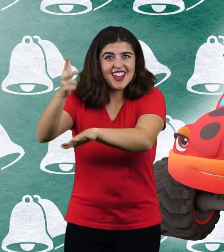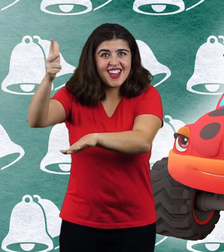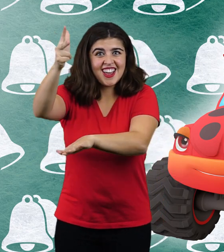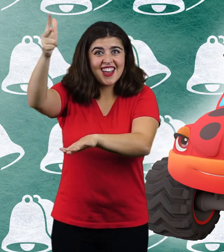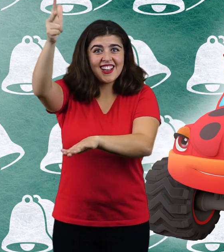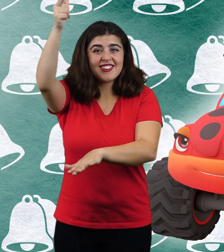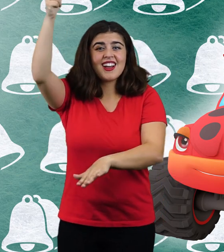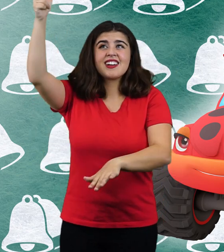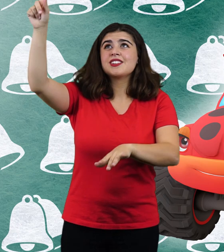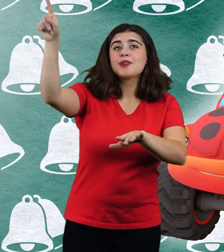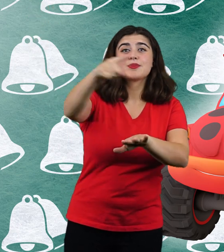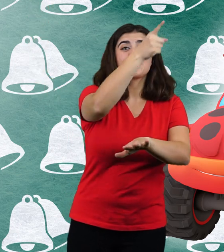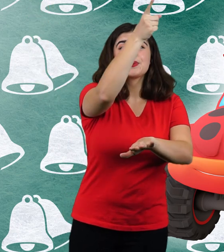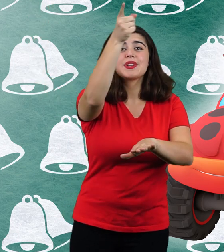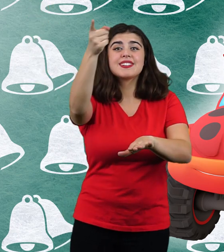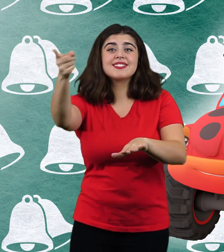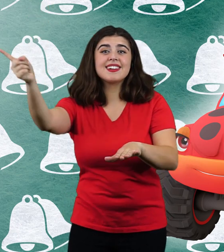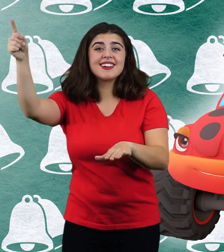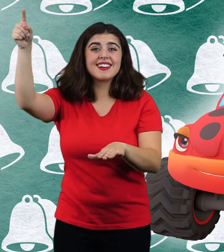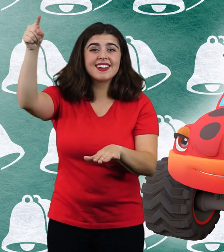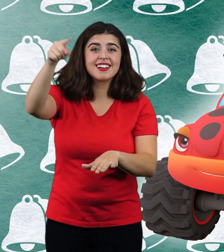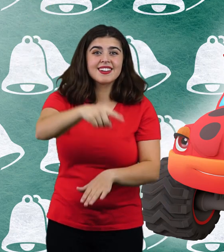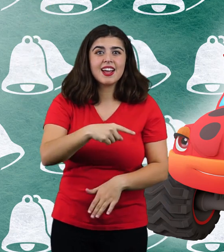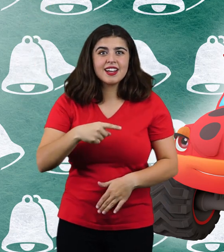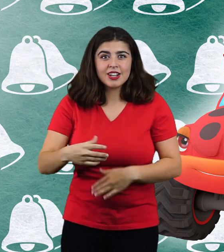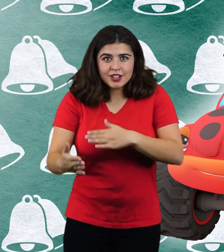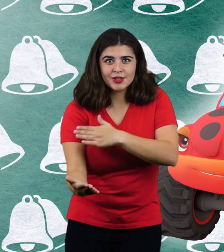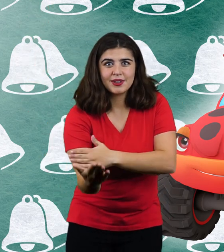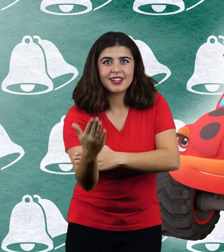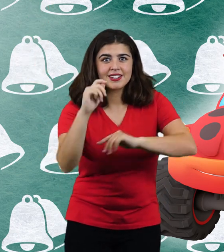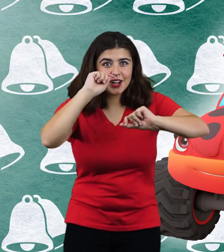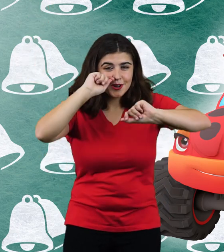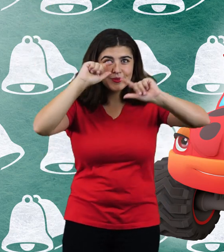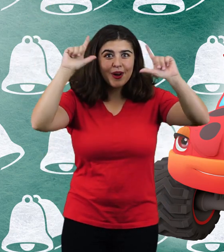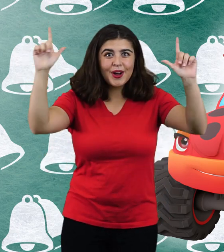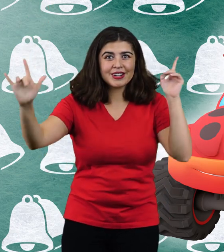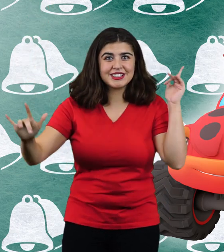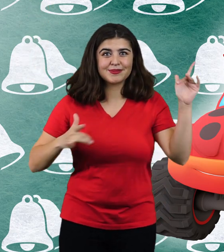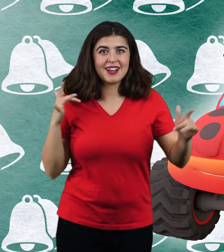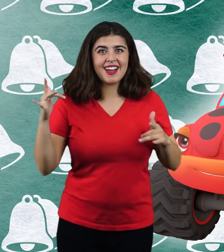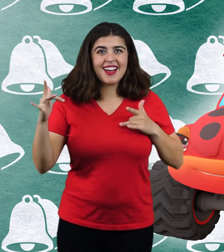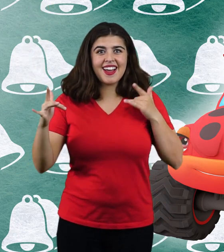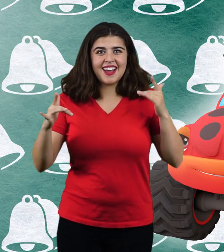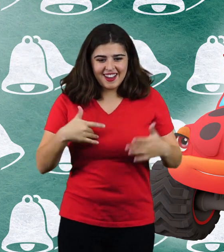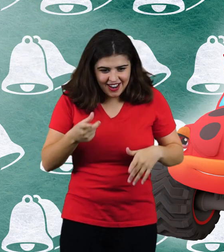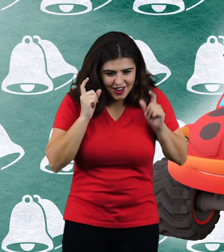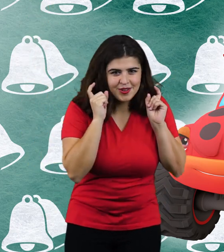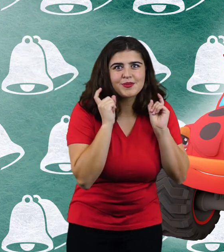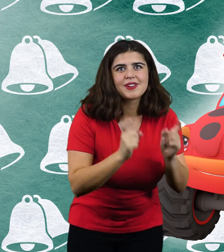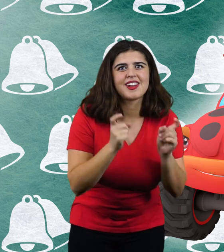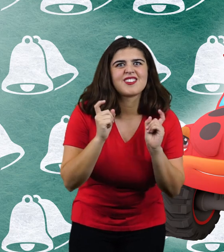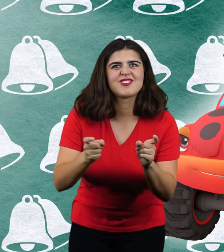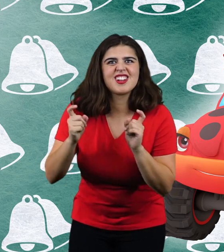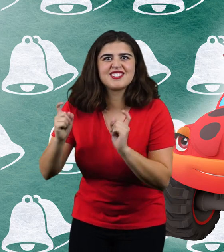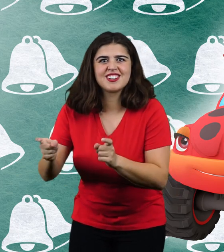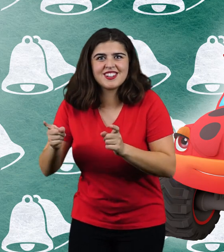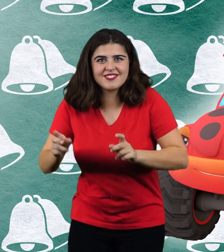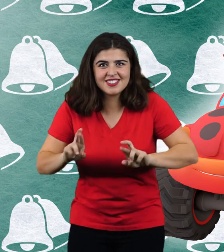lifts and flies up in the sky To make our morning bright, we'll be left some gifts